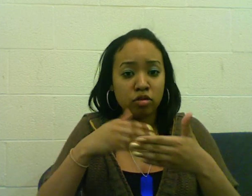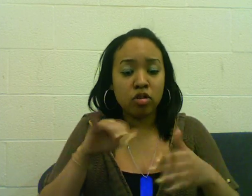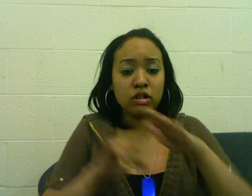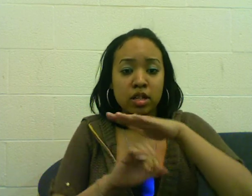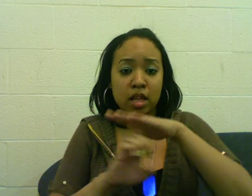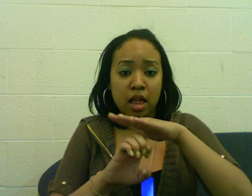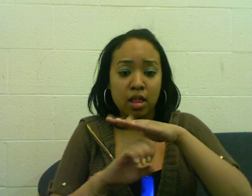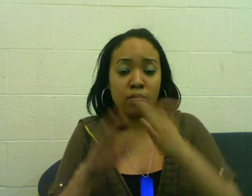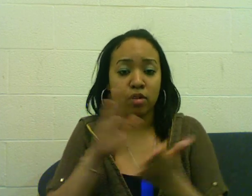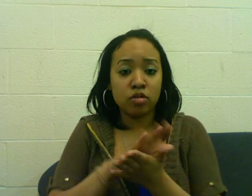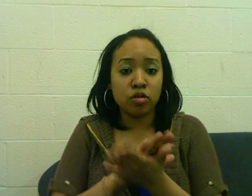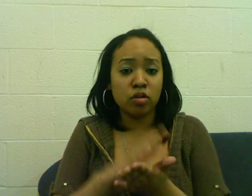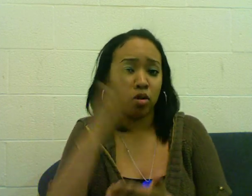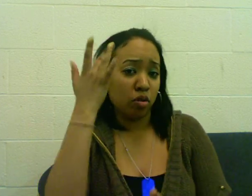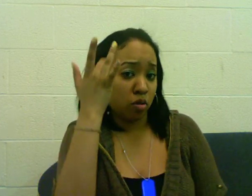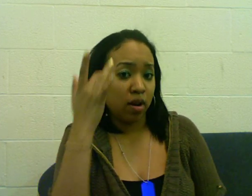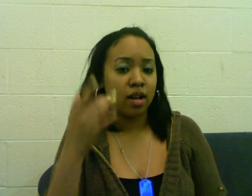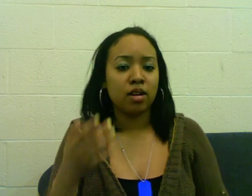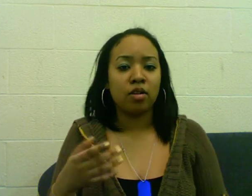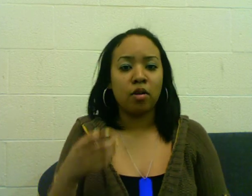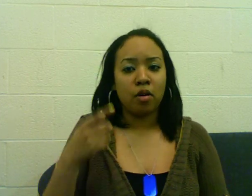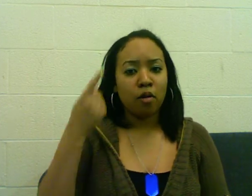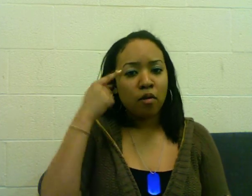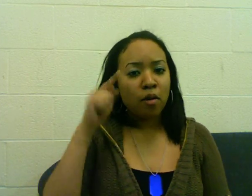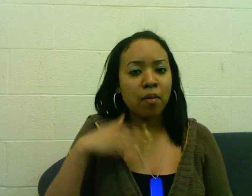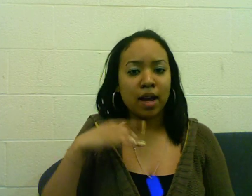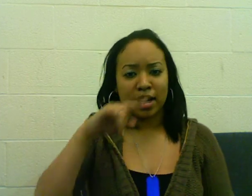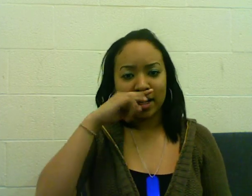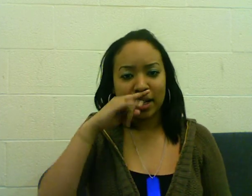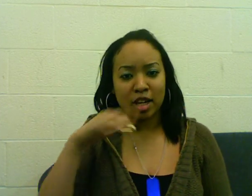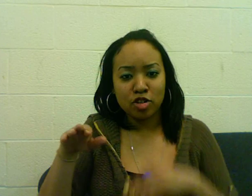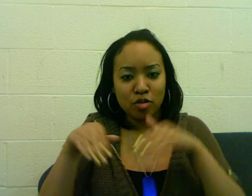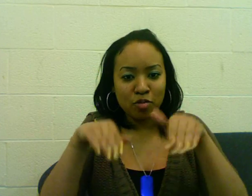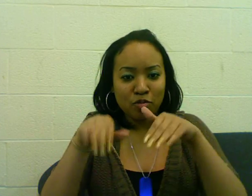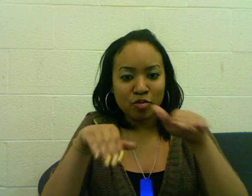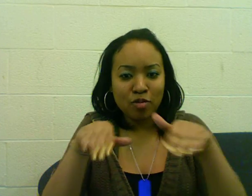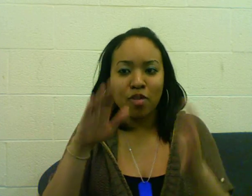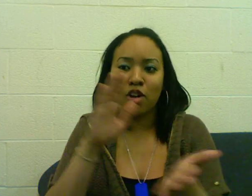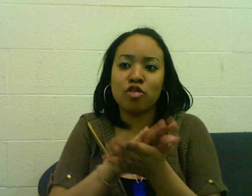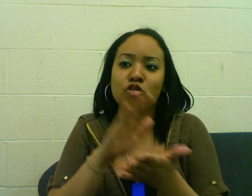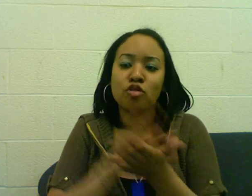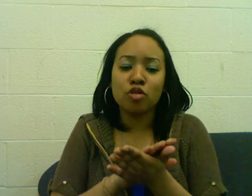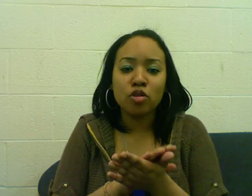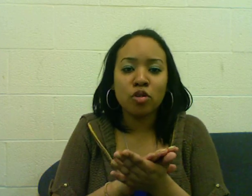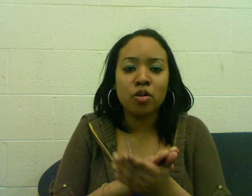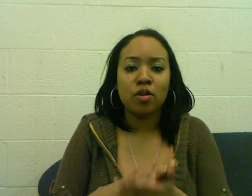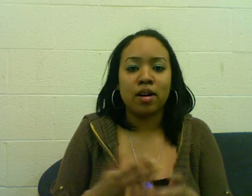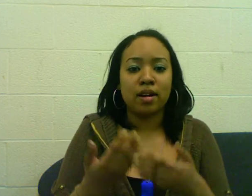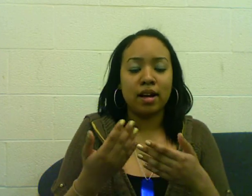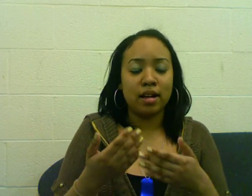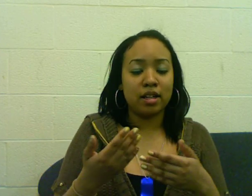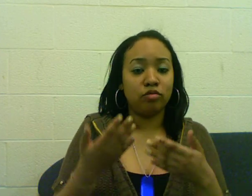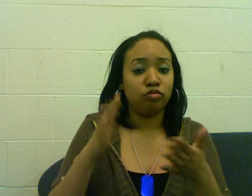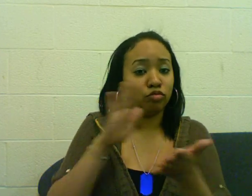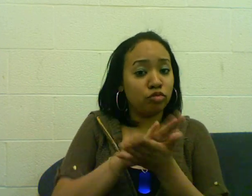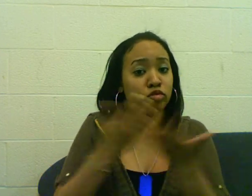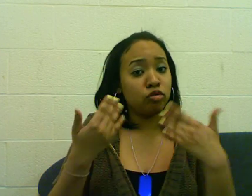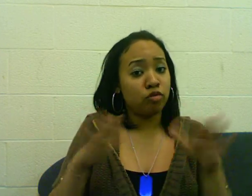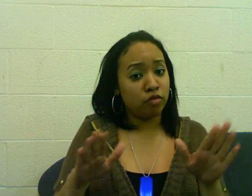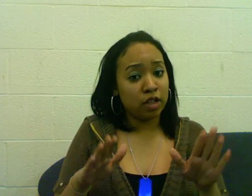Hannah, the girl, your friend Hannah? No, that's Laura. Wait, what happened to her? Is that fingerblast on the dance floor? What's that? I don't